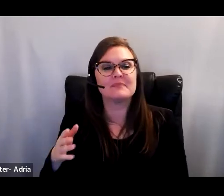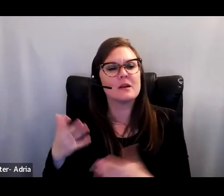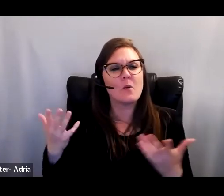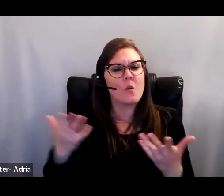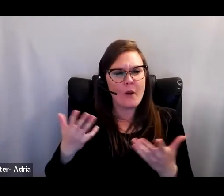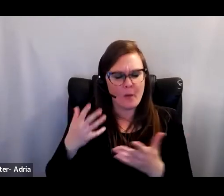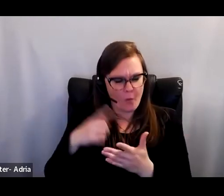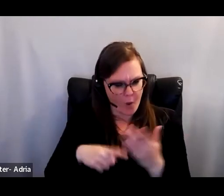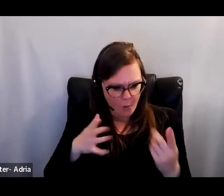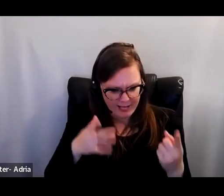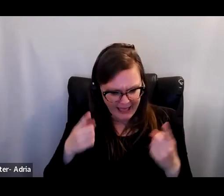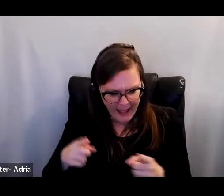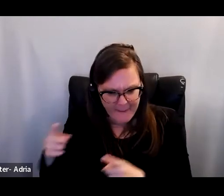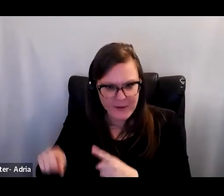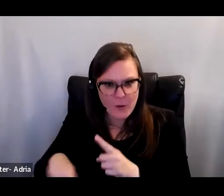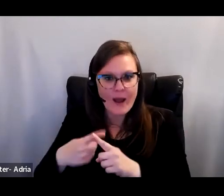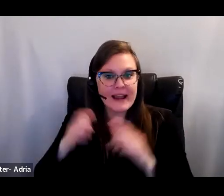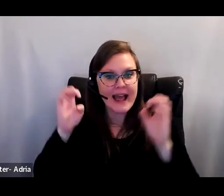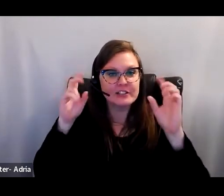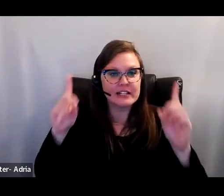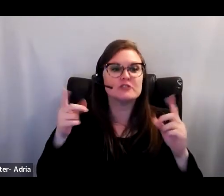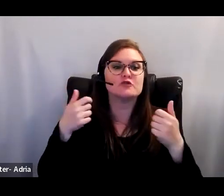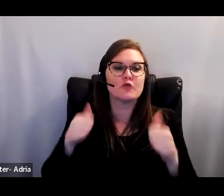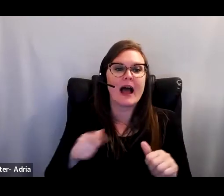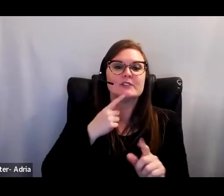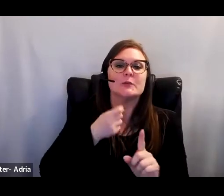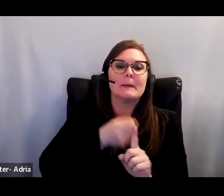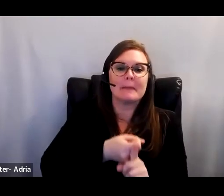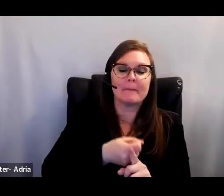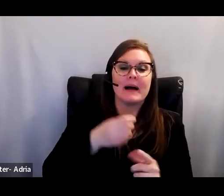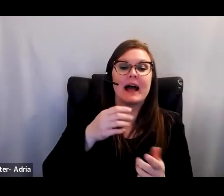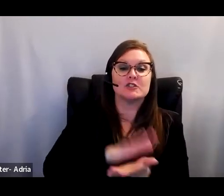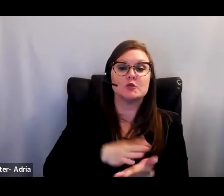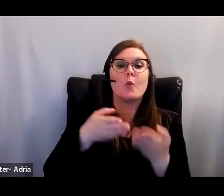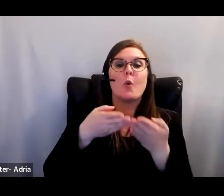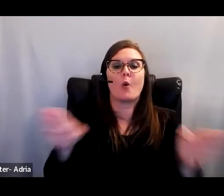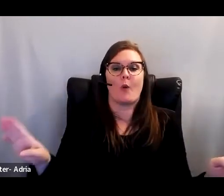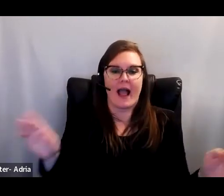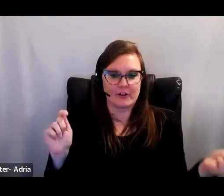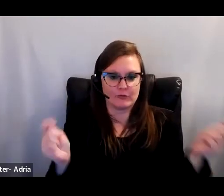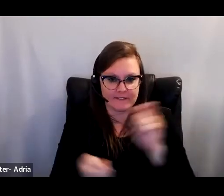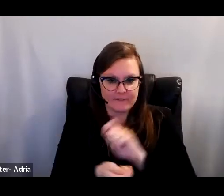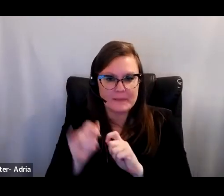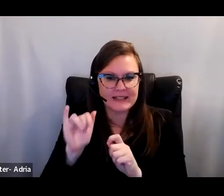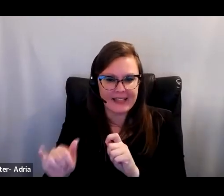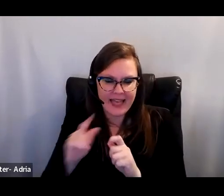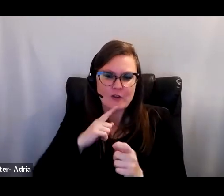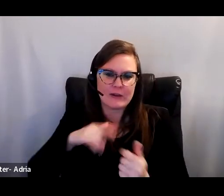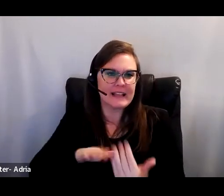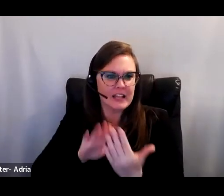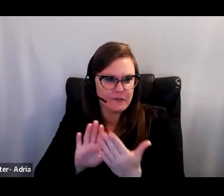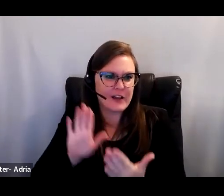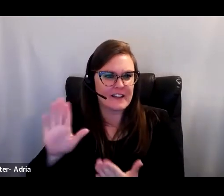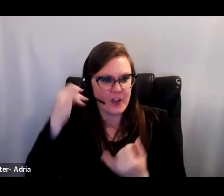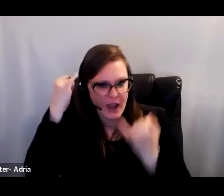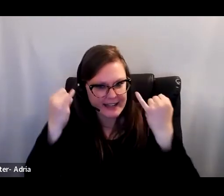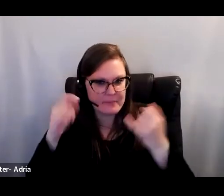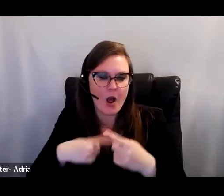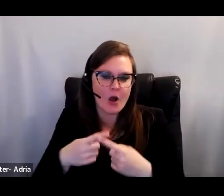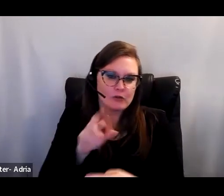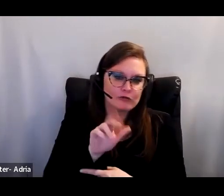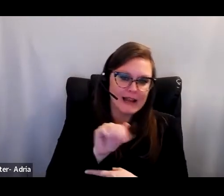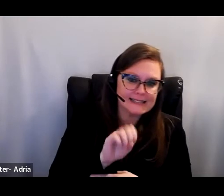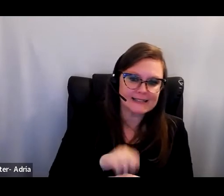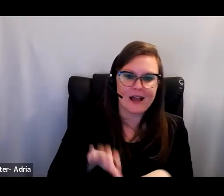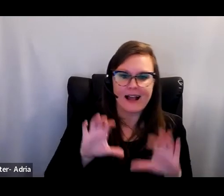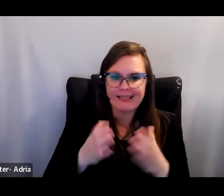unfold as educators attempted to implement school-wide reforms that confronted people's ideologies about race, class, and ability and